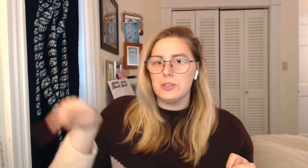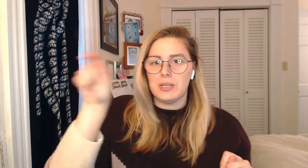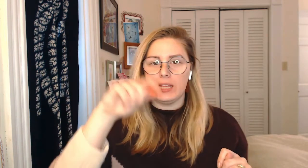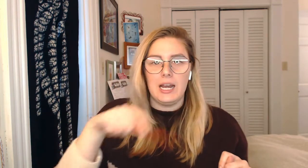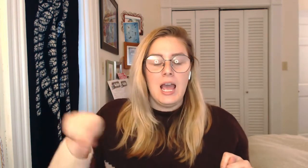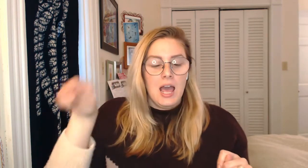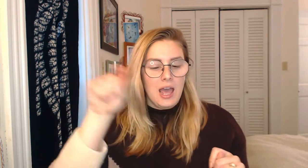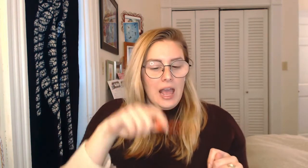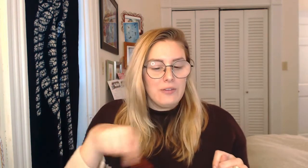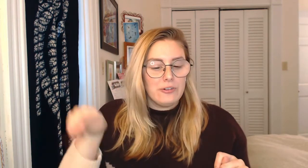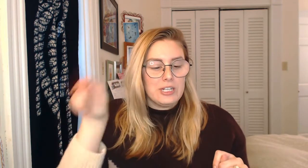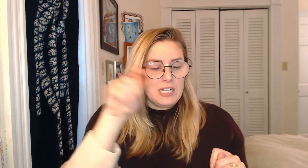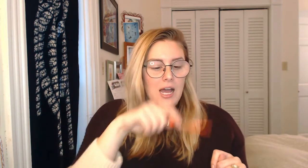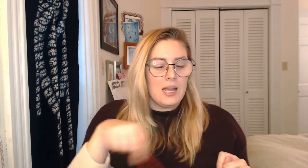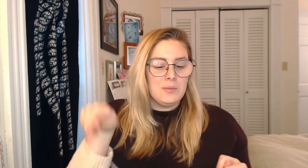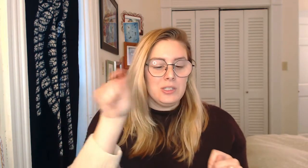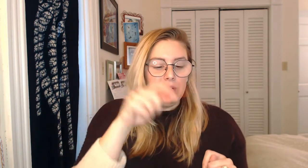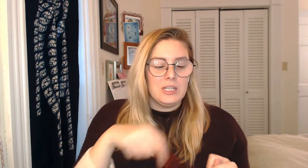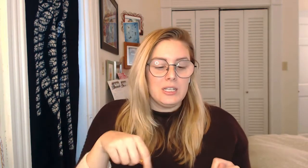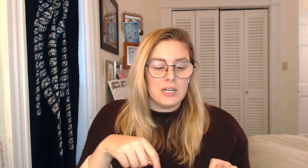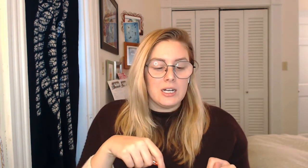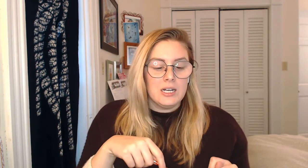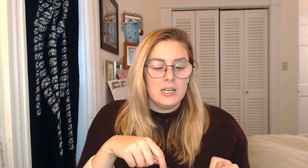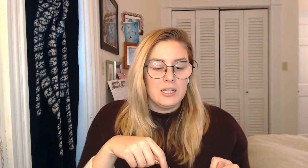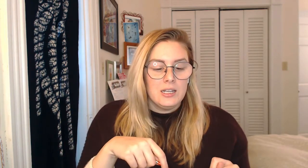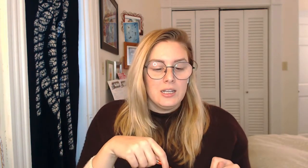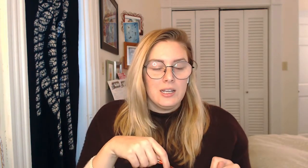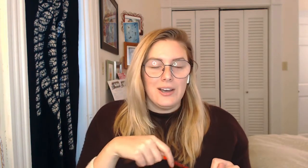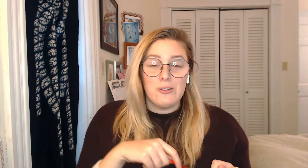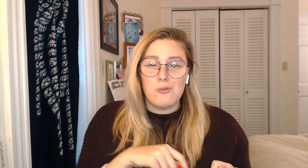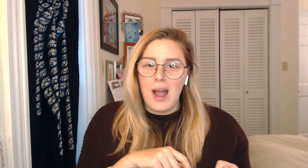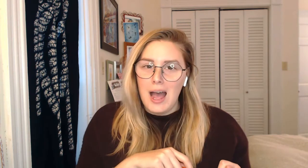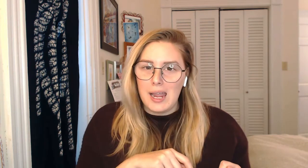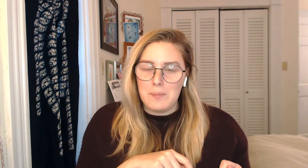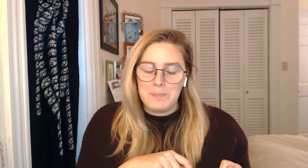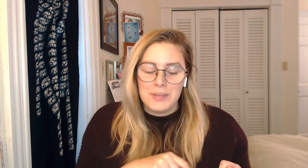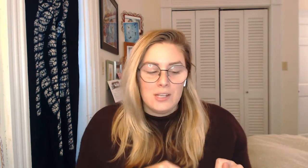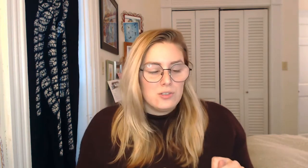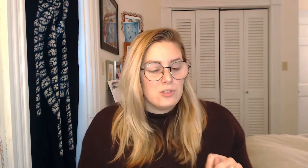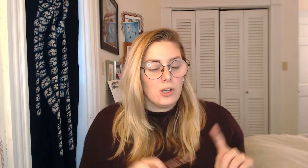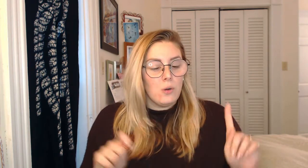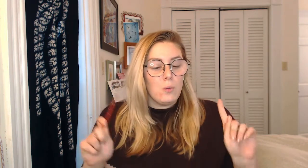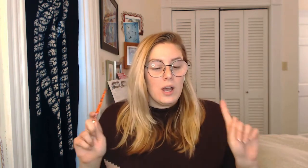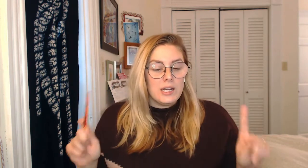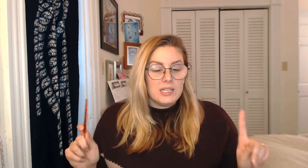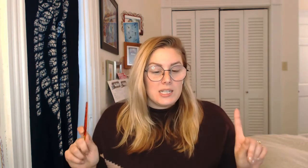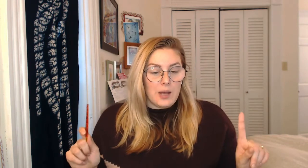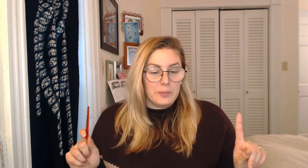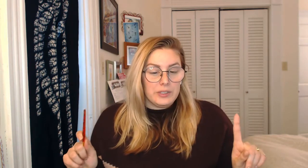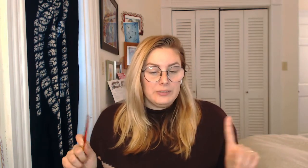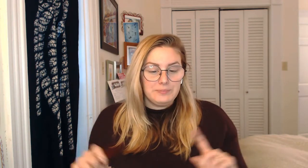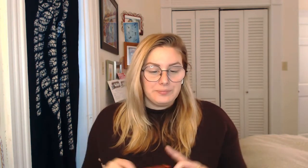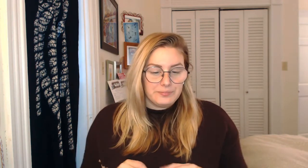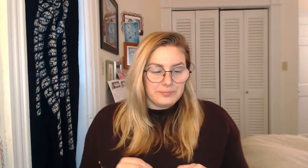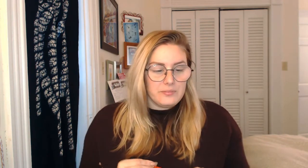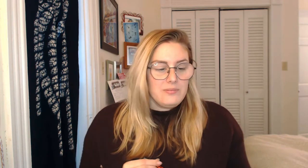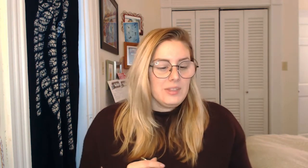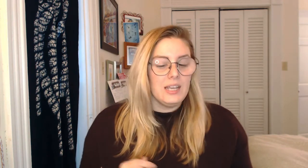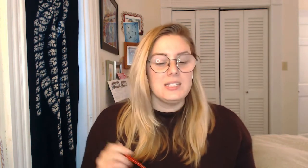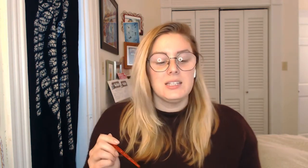with it, every time you hear a rhyme. So, one example is in